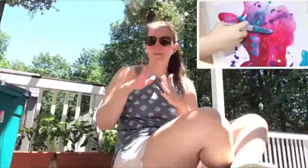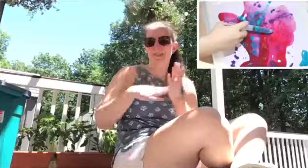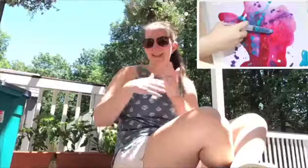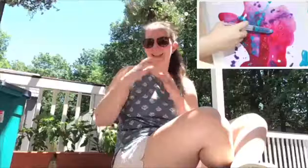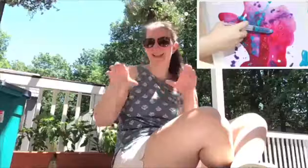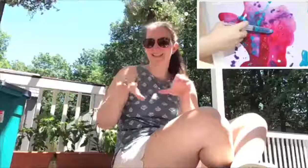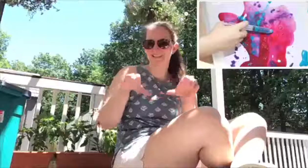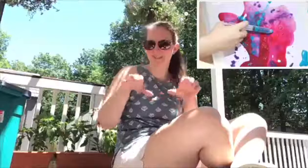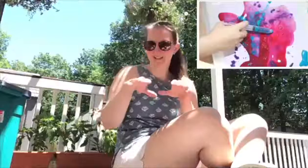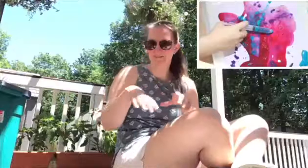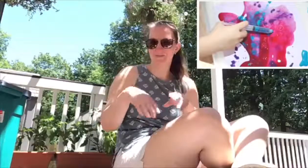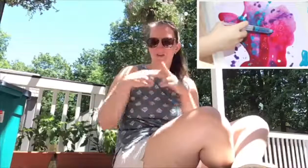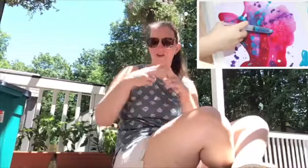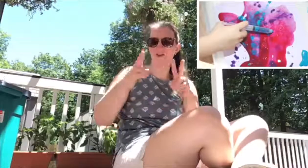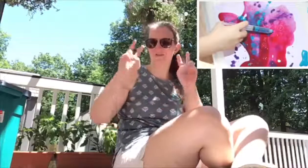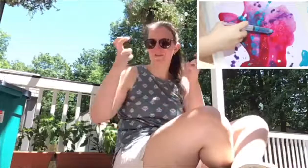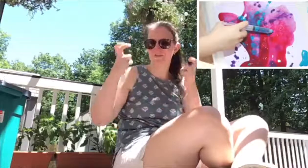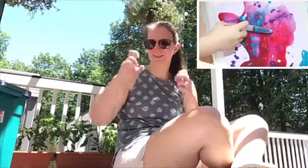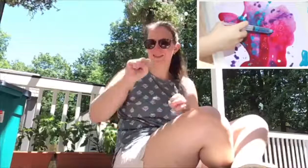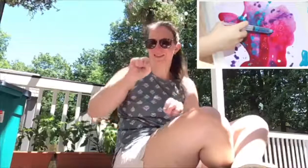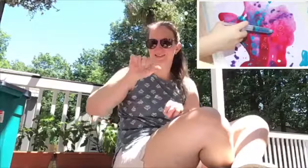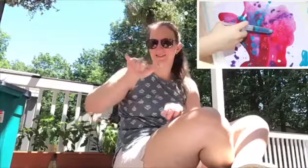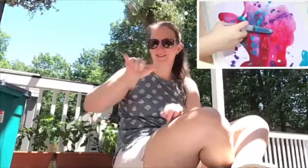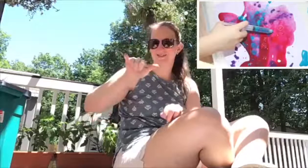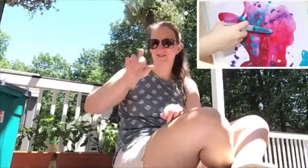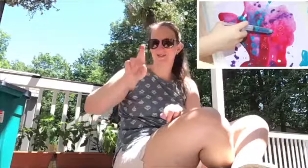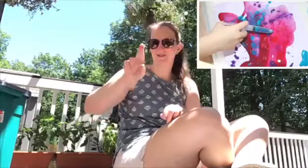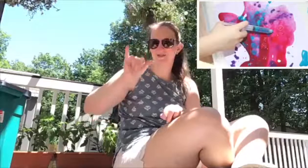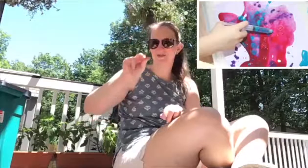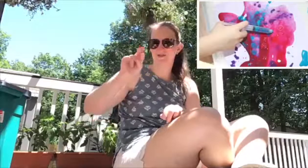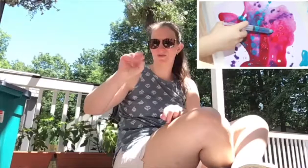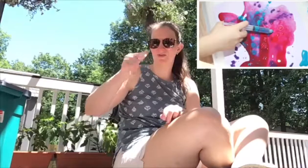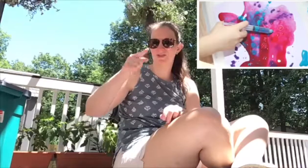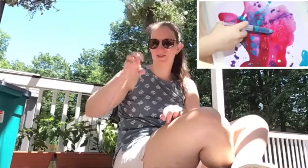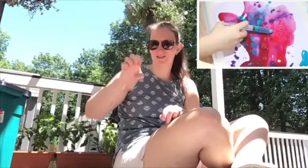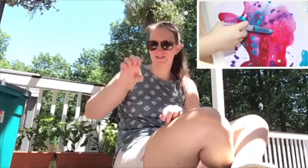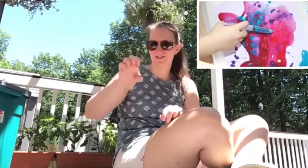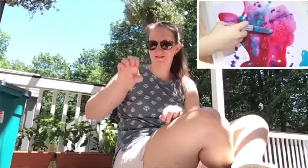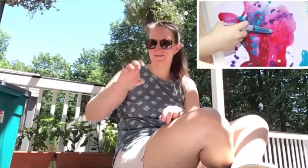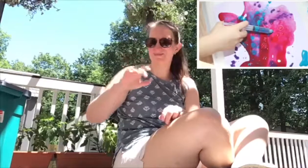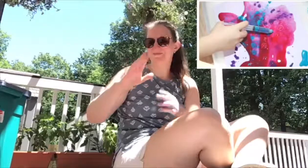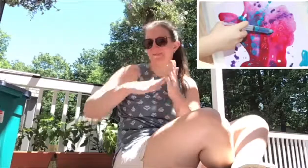we're gonna do a painting activity called syringe painting